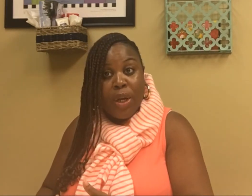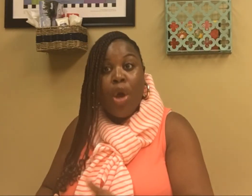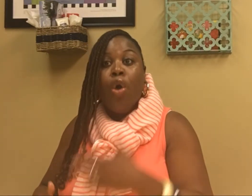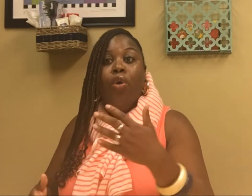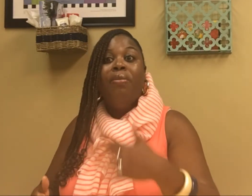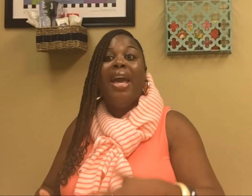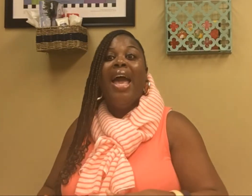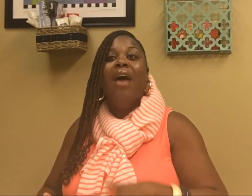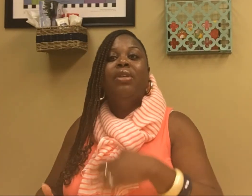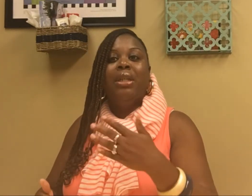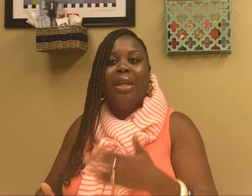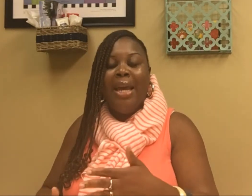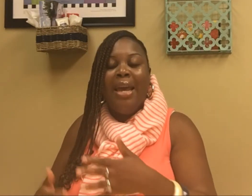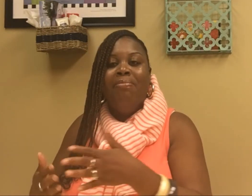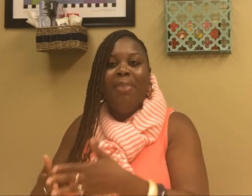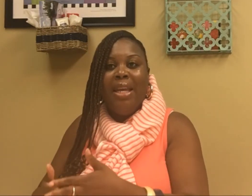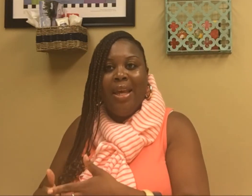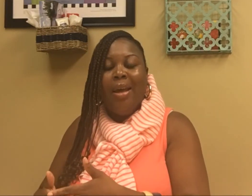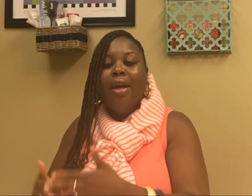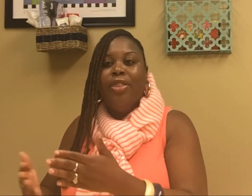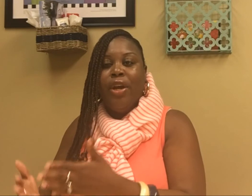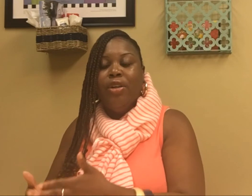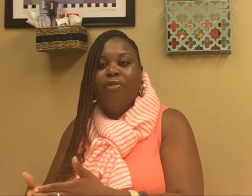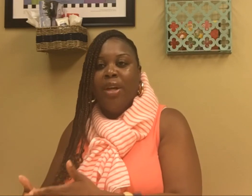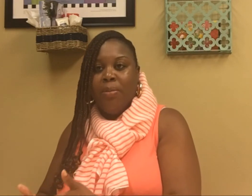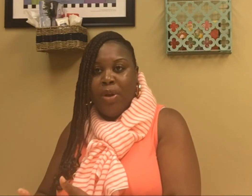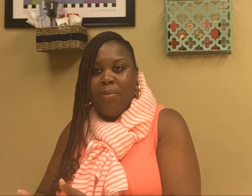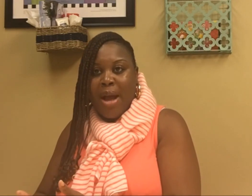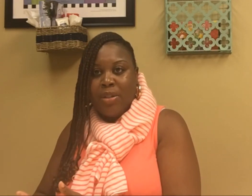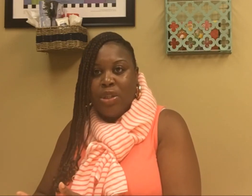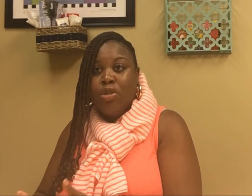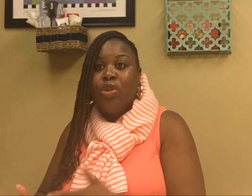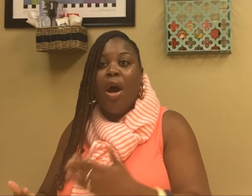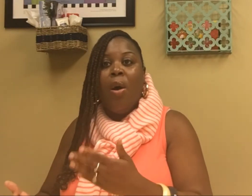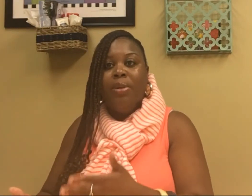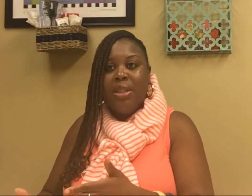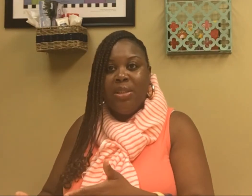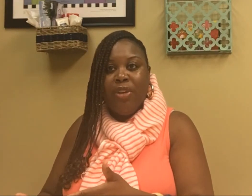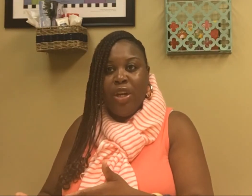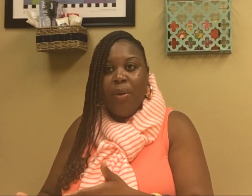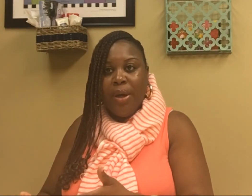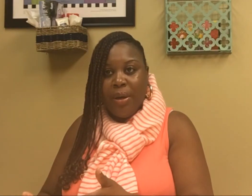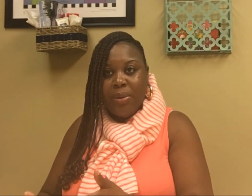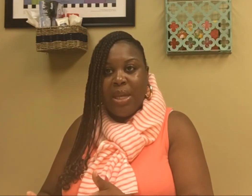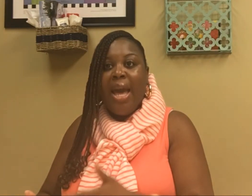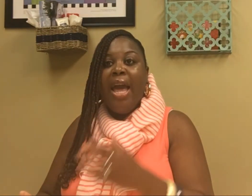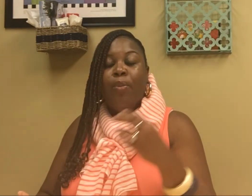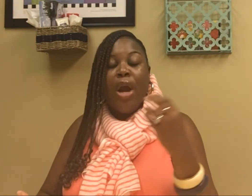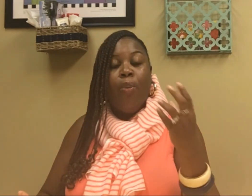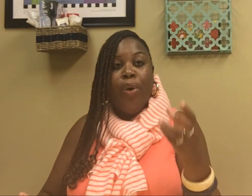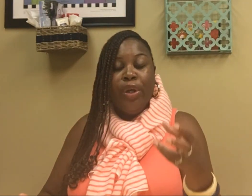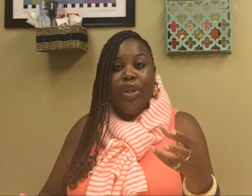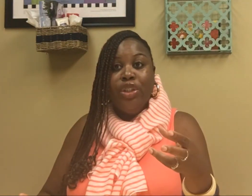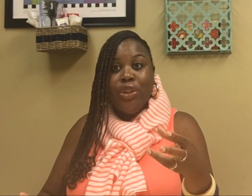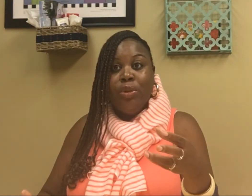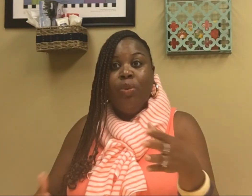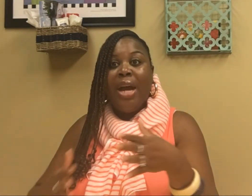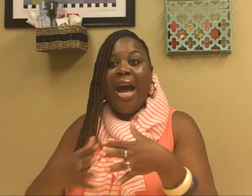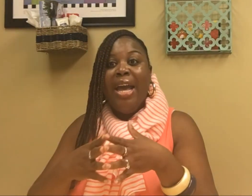who may have a delay in meeting their developmental milestones. So I hope that this video helps. And what I want you to do, what I